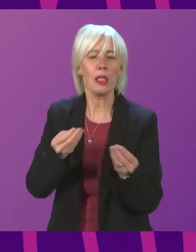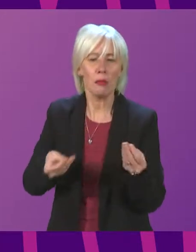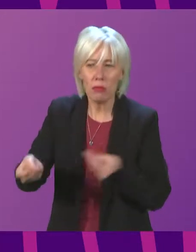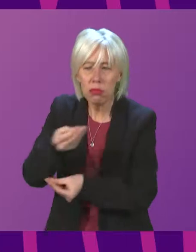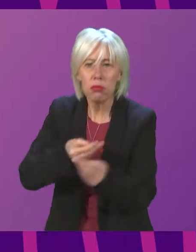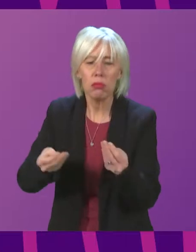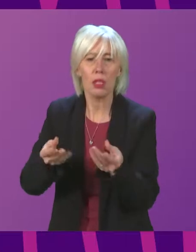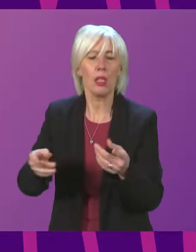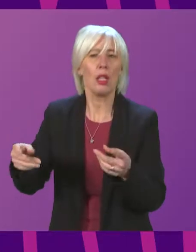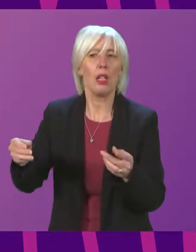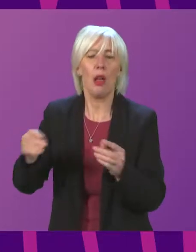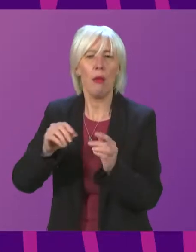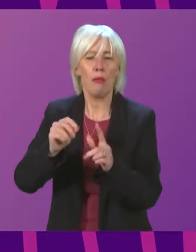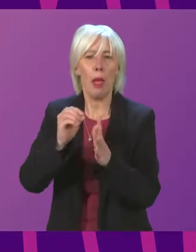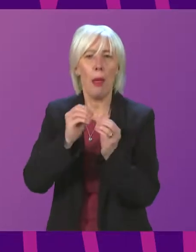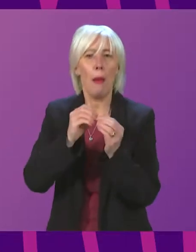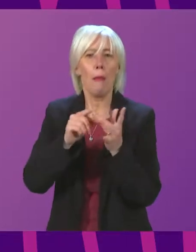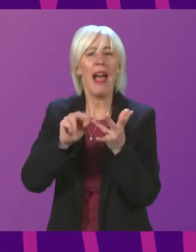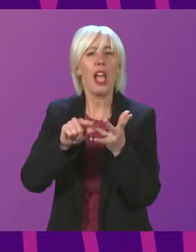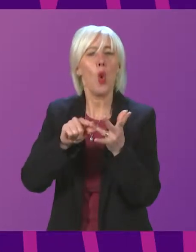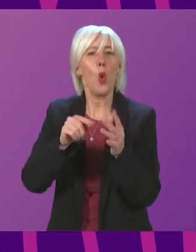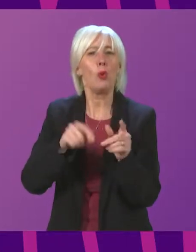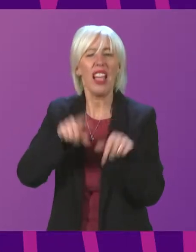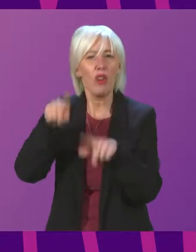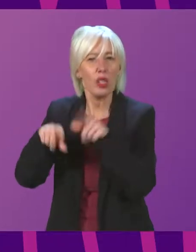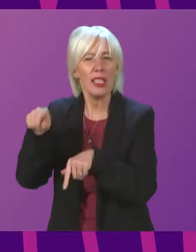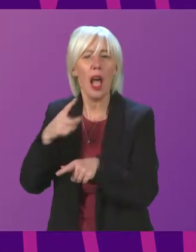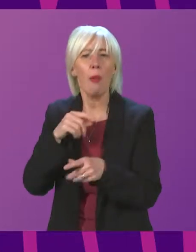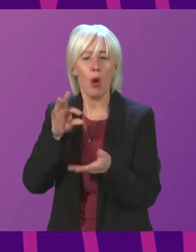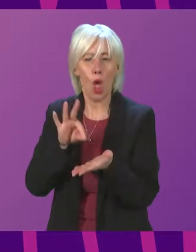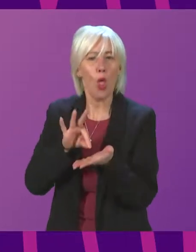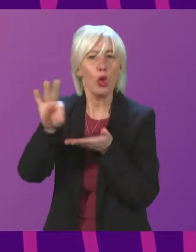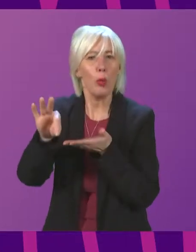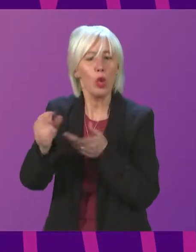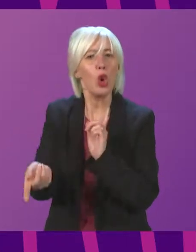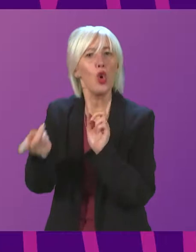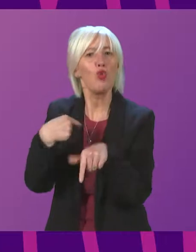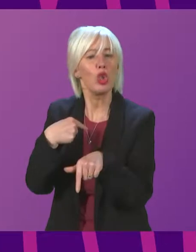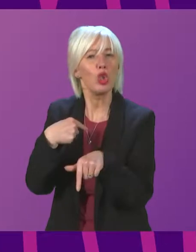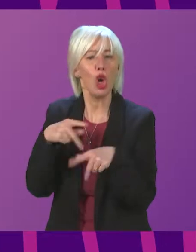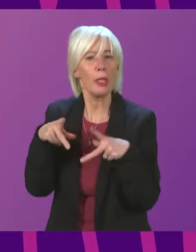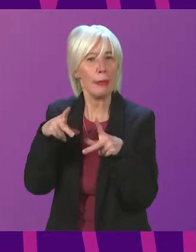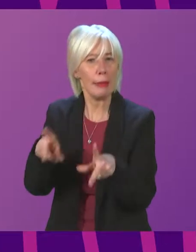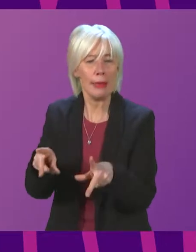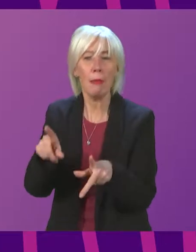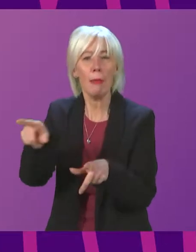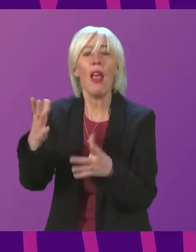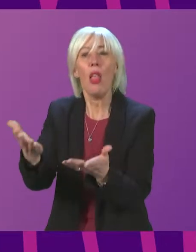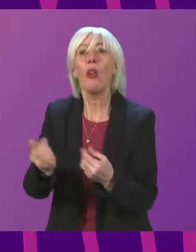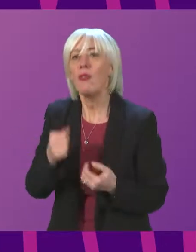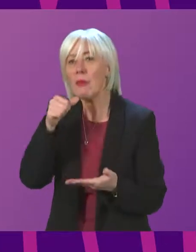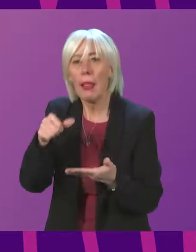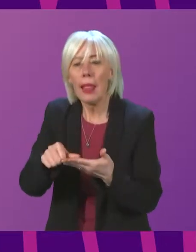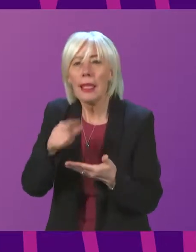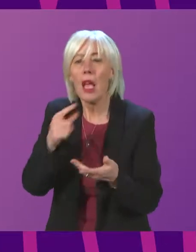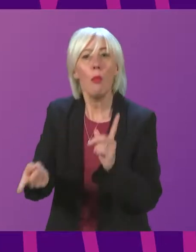questions about the proposed deposit return scheme. But despite acknowledging receipt of my letter, there has been no response from the